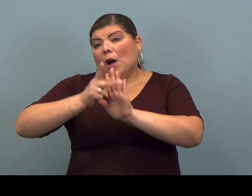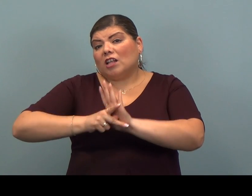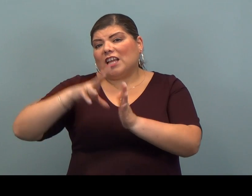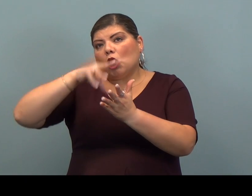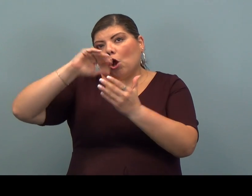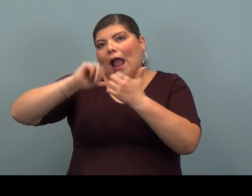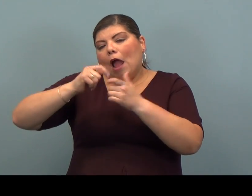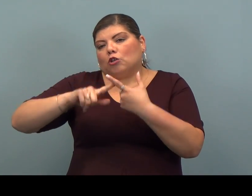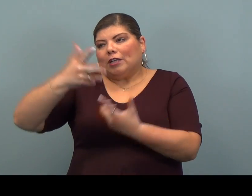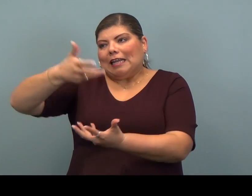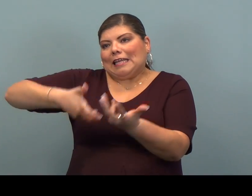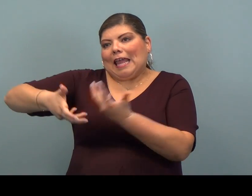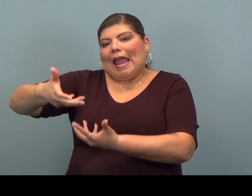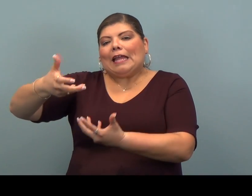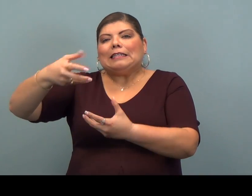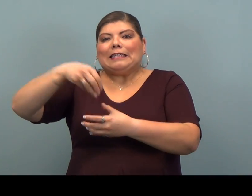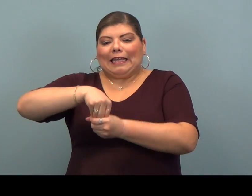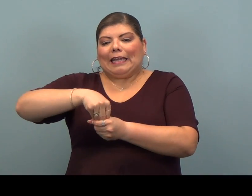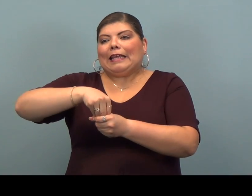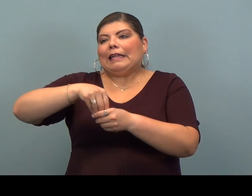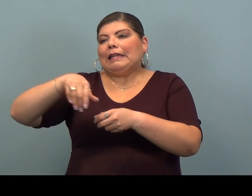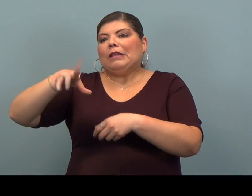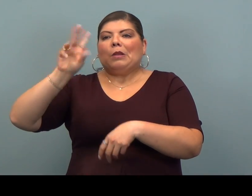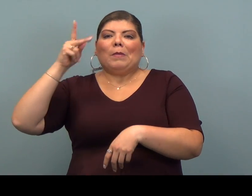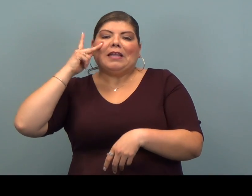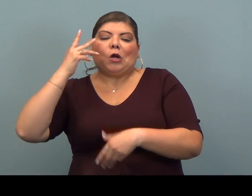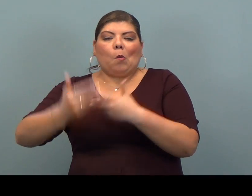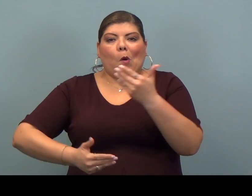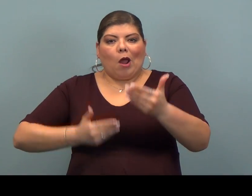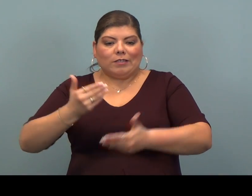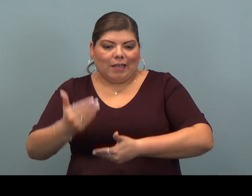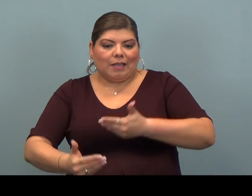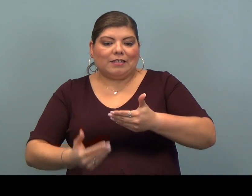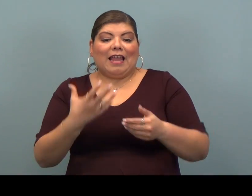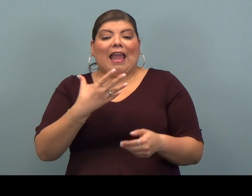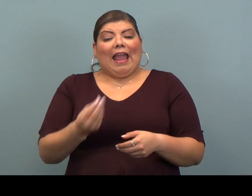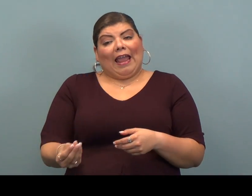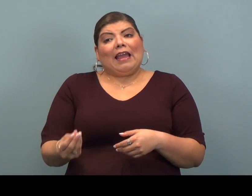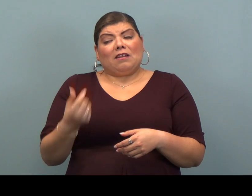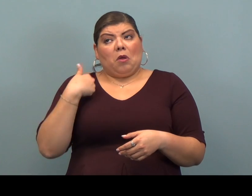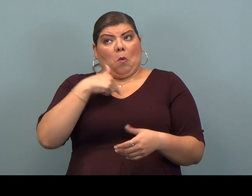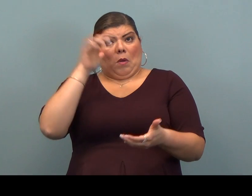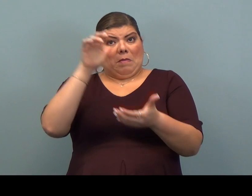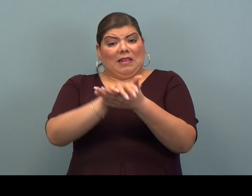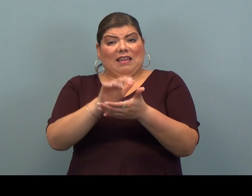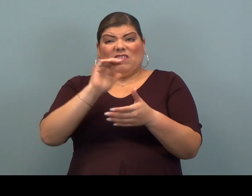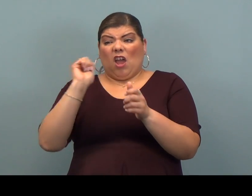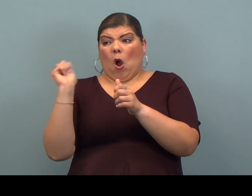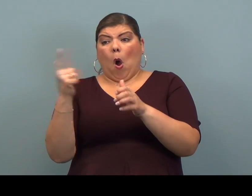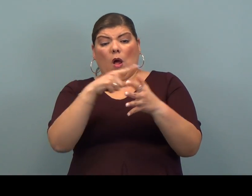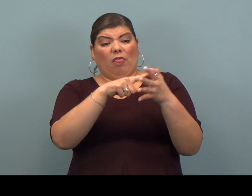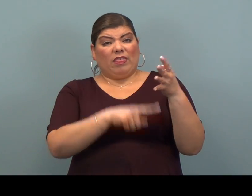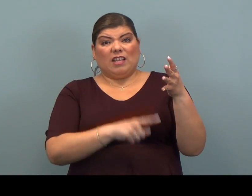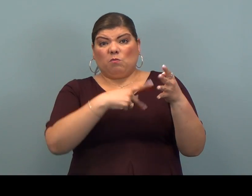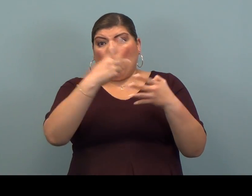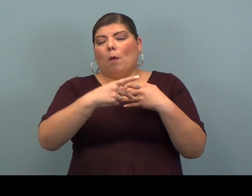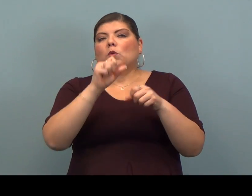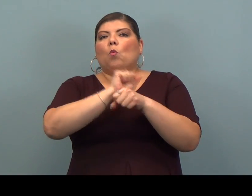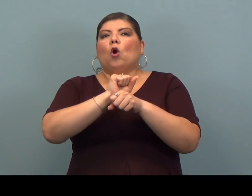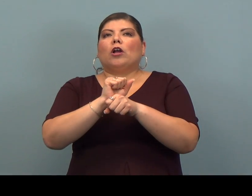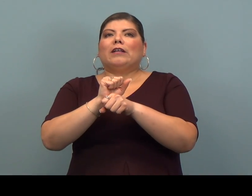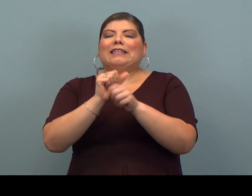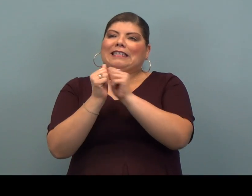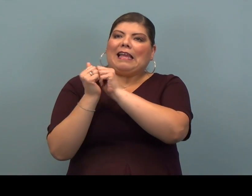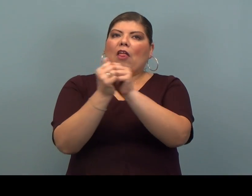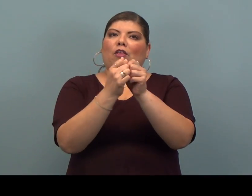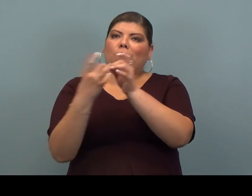on policy and learning how to get engaged in the political process. And we believe that all of these programs work